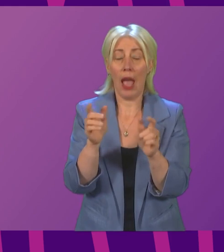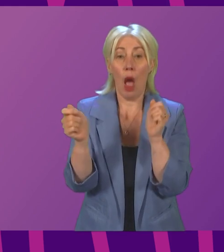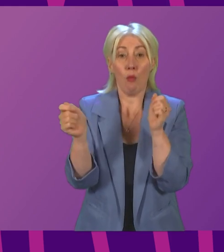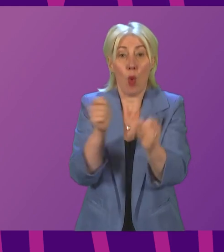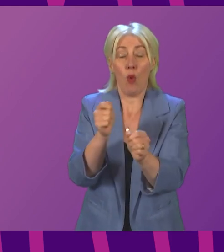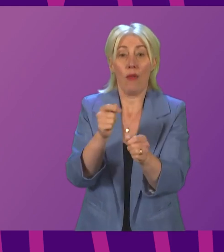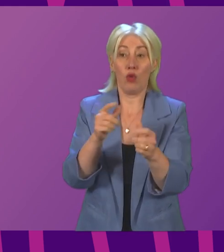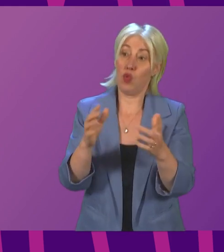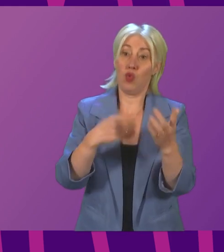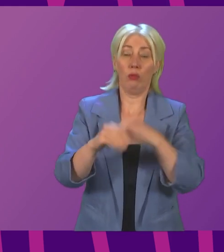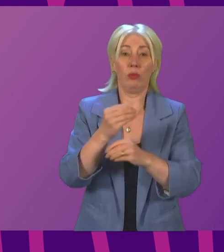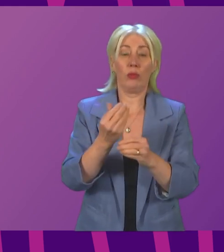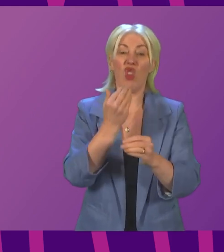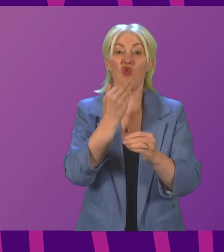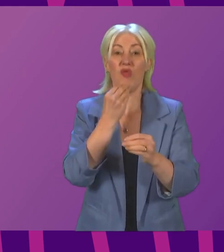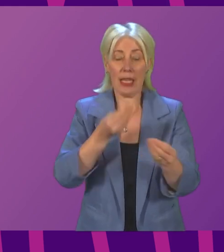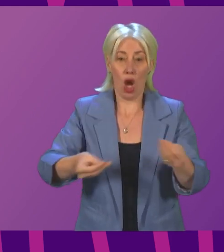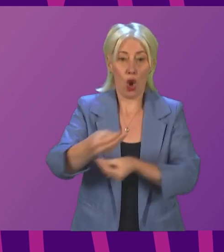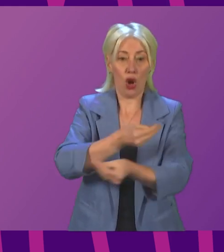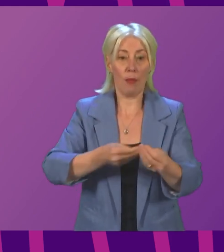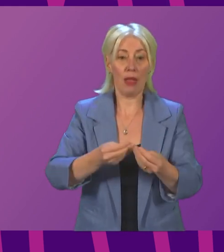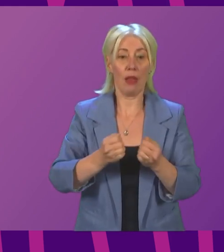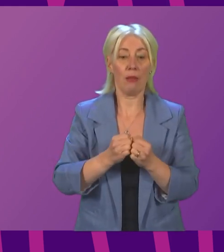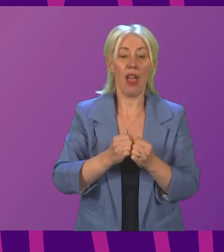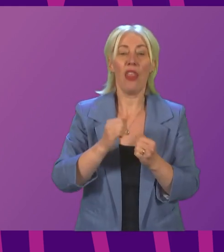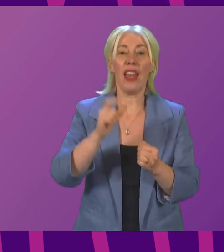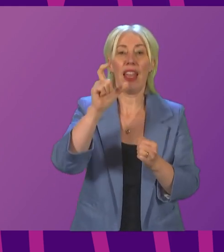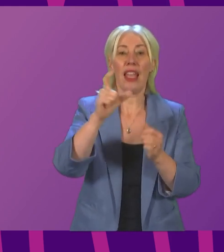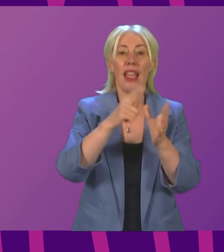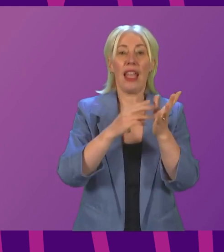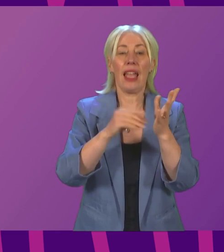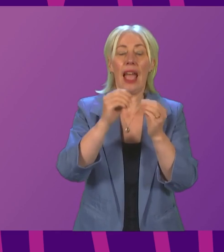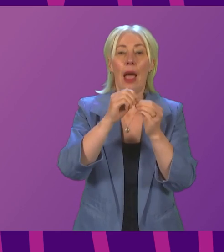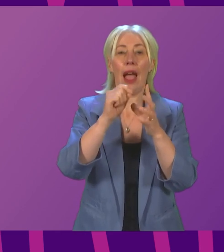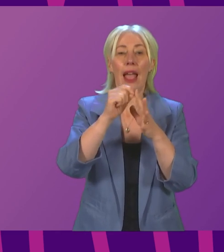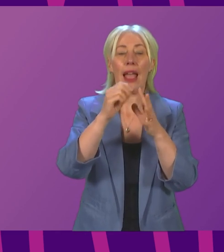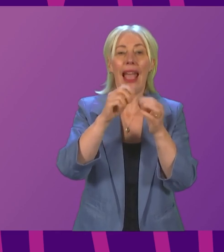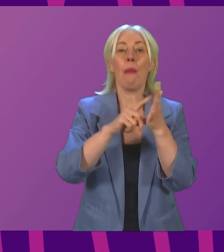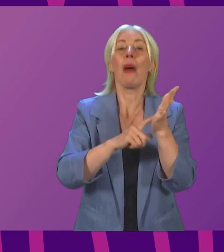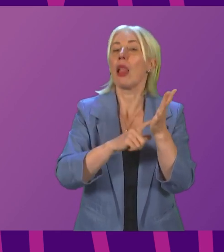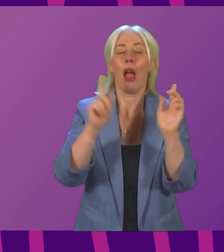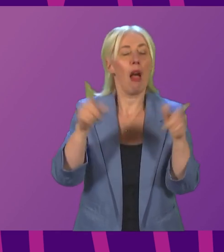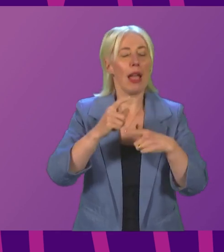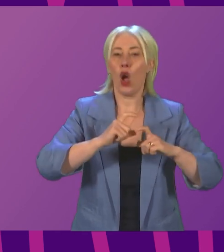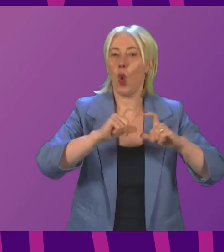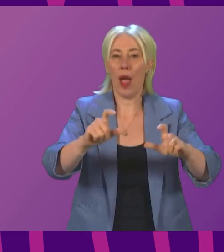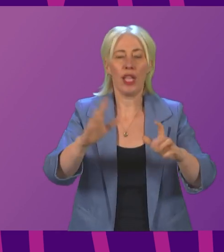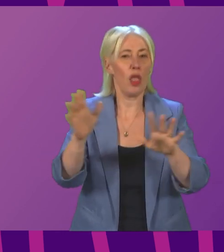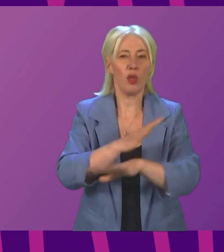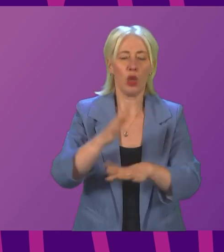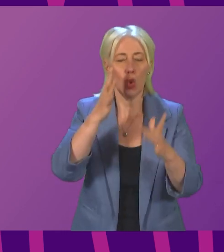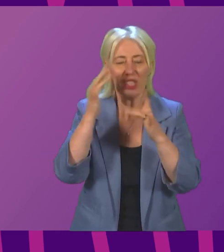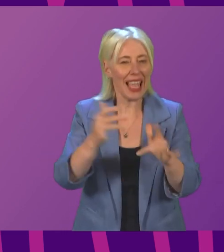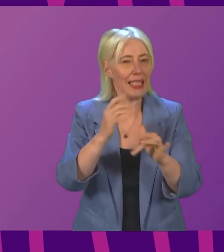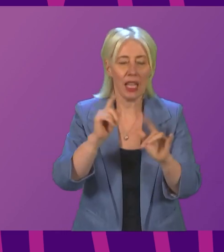for a green economy, Campbell cannot go ahead. There is no rigorous climate change test that Campbell can possibly pass.